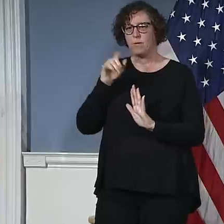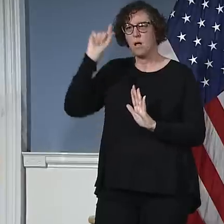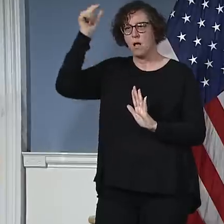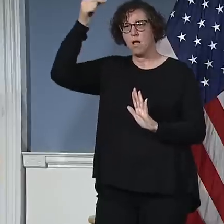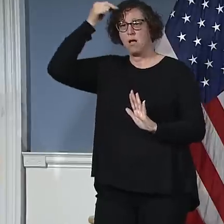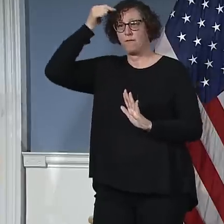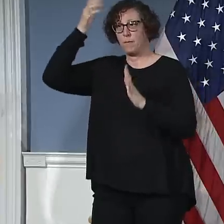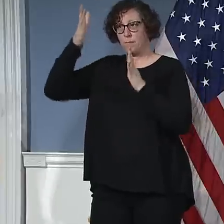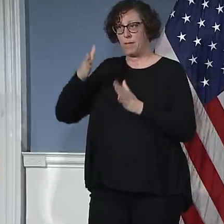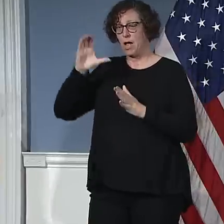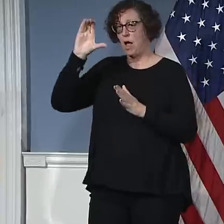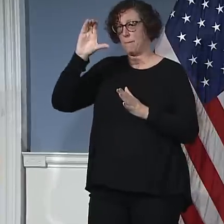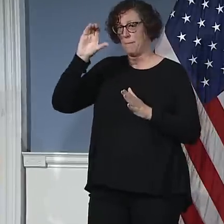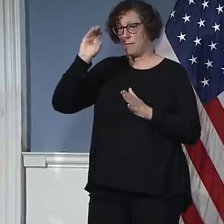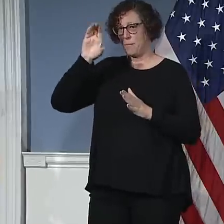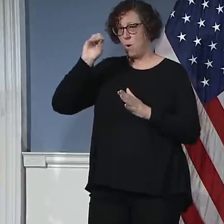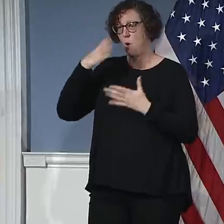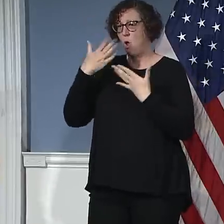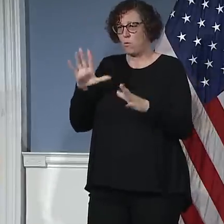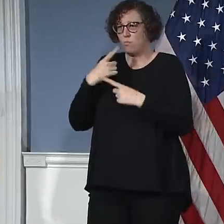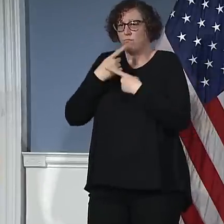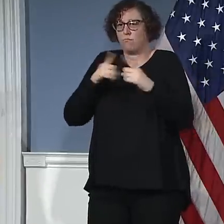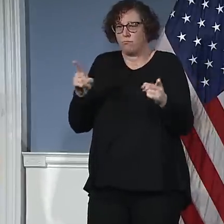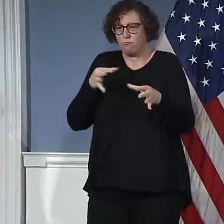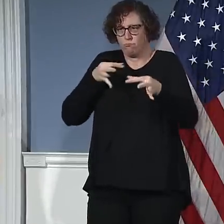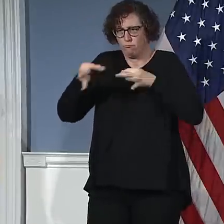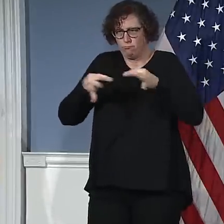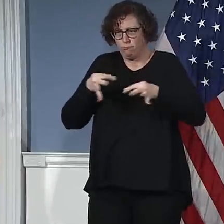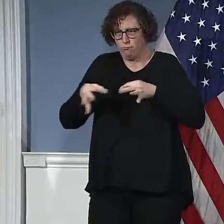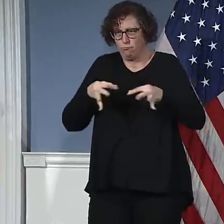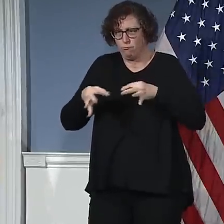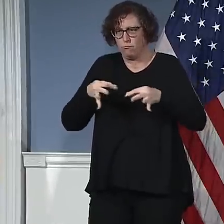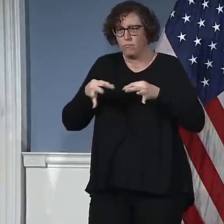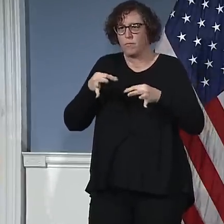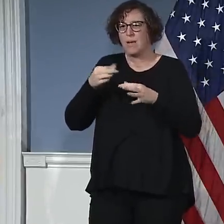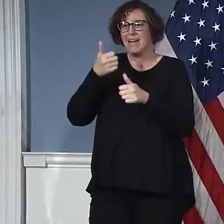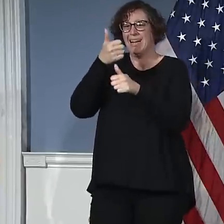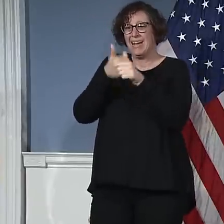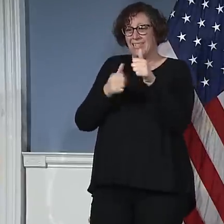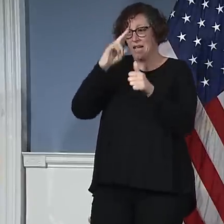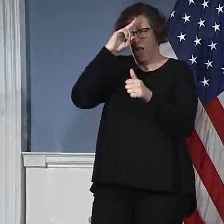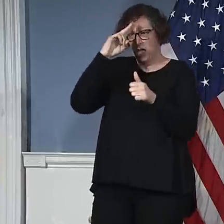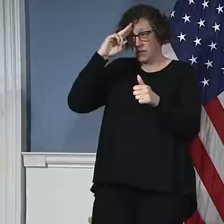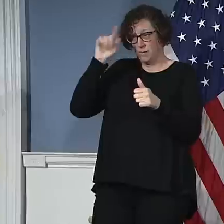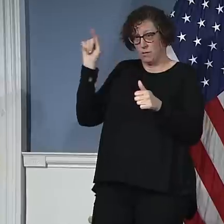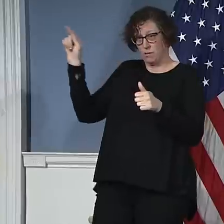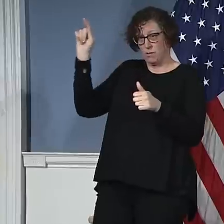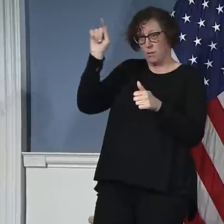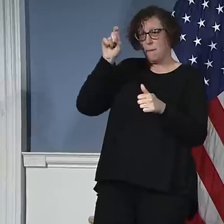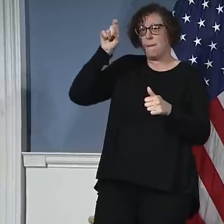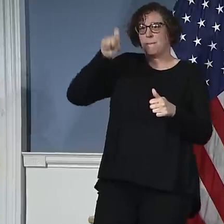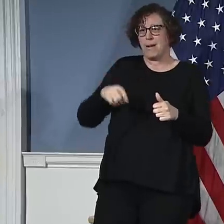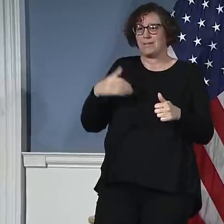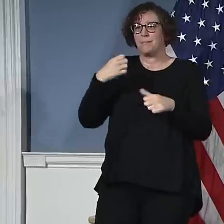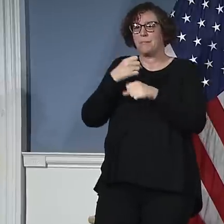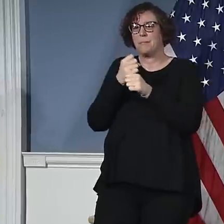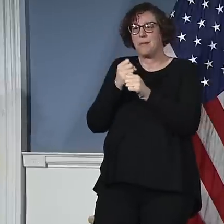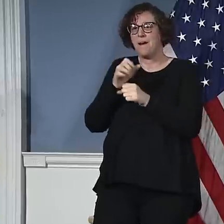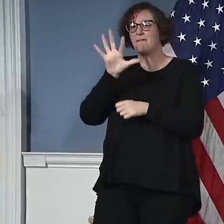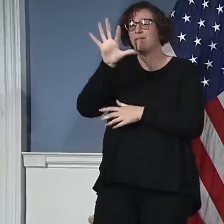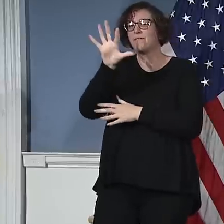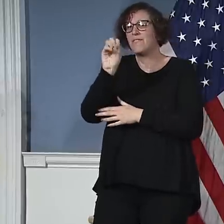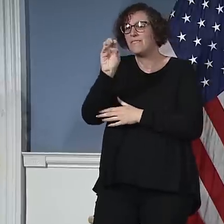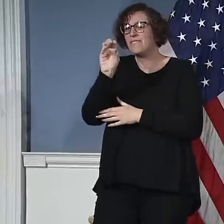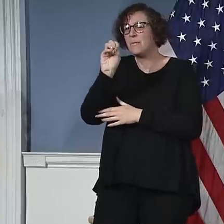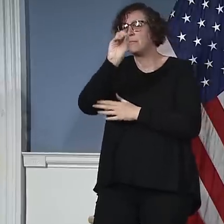is absolutely the right one, is that each hospital has to create a 50 percent expansion plan. That's what we're doing with health